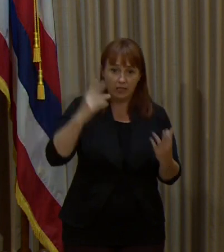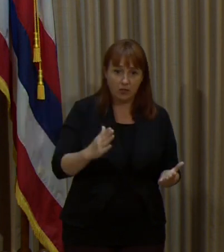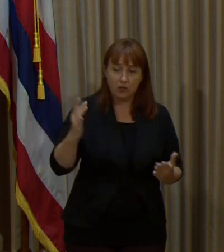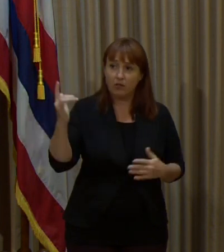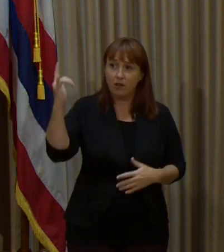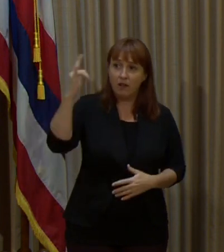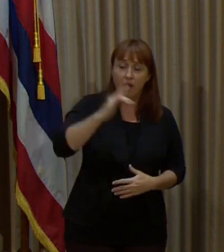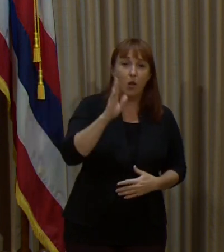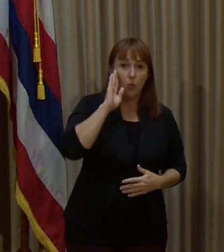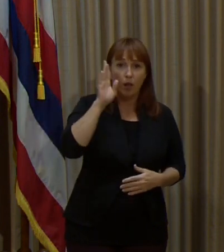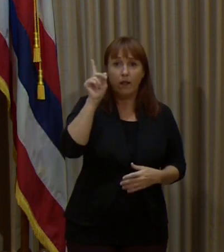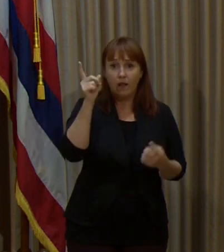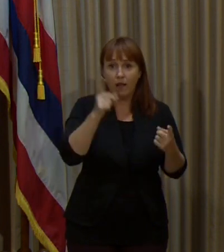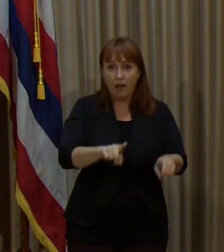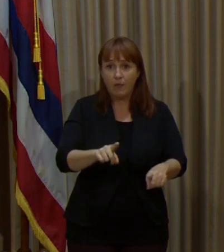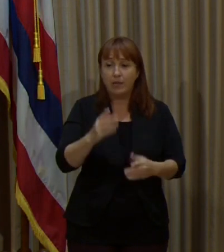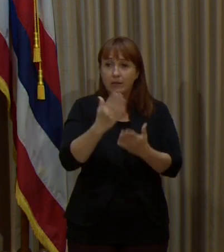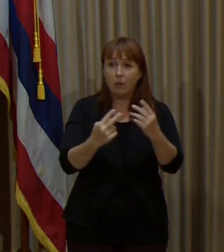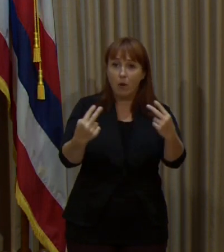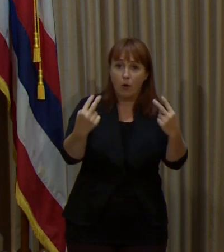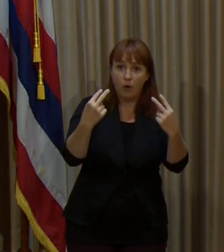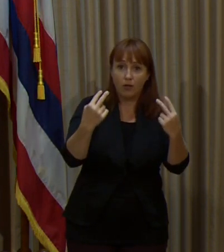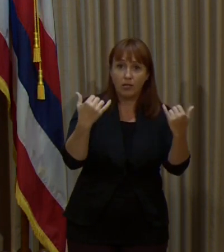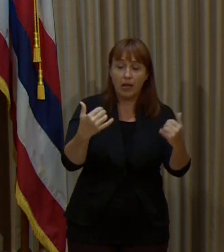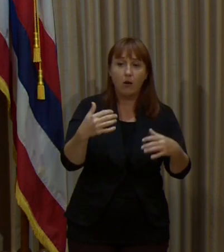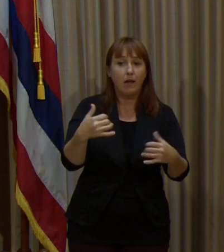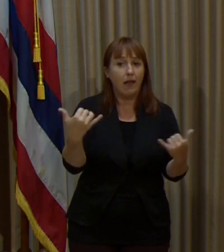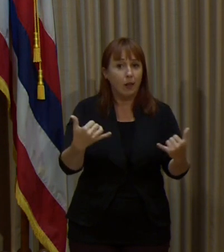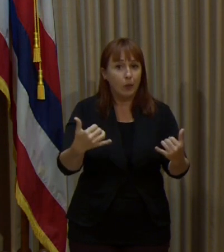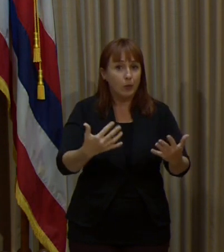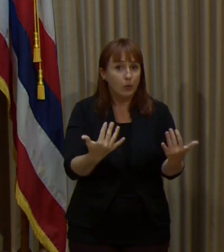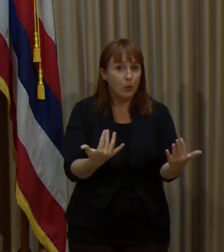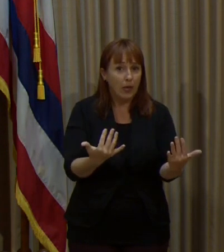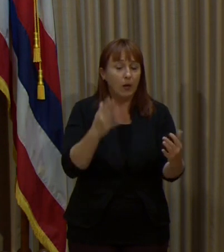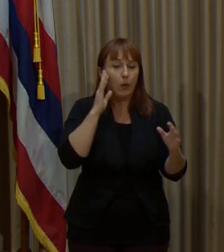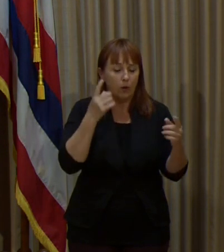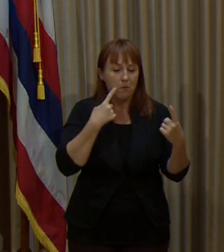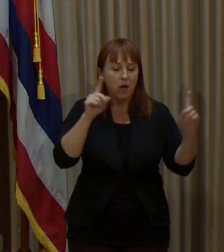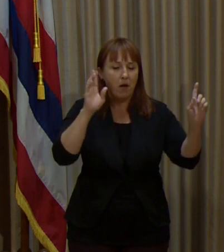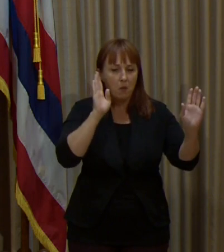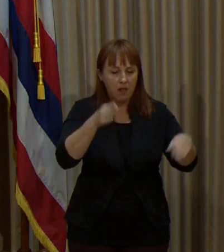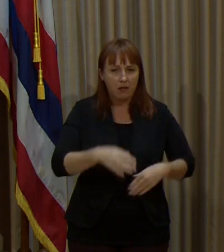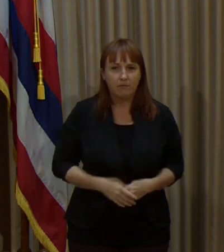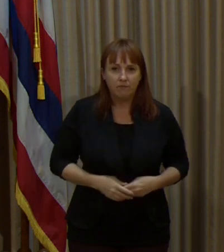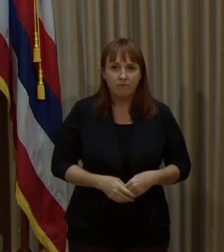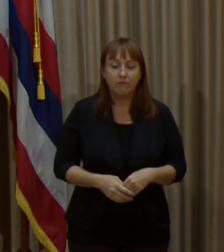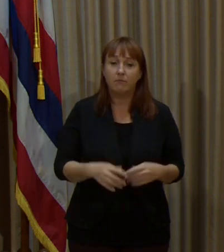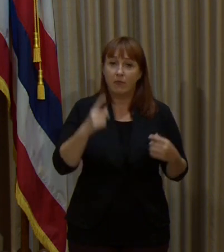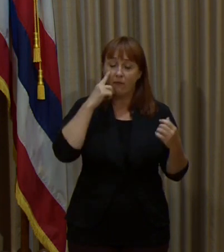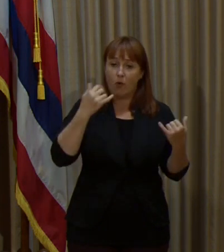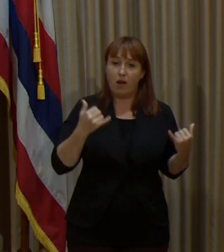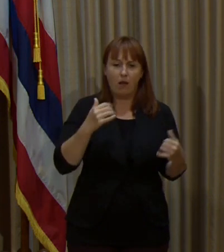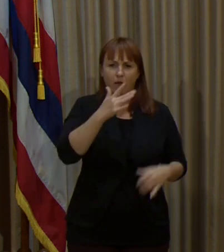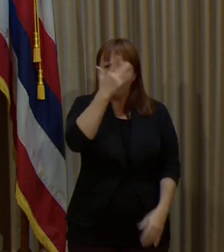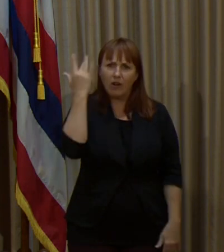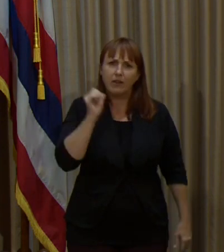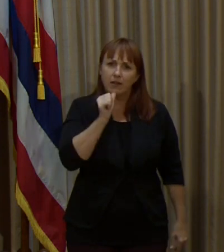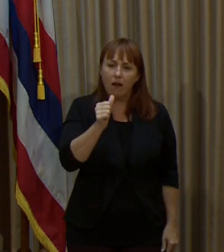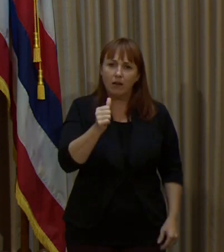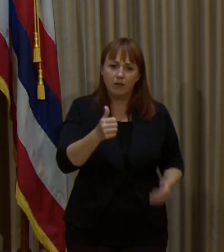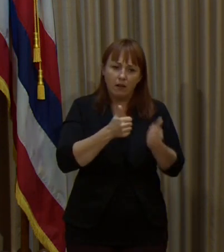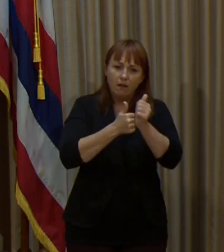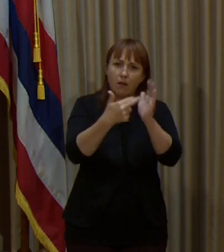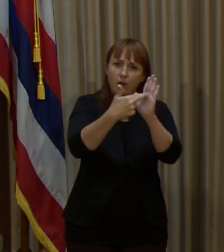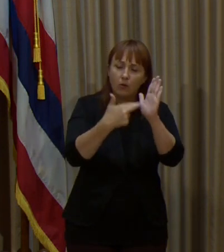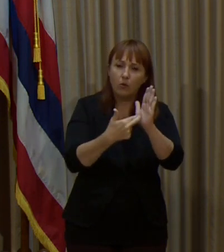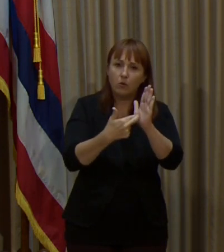that will happen. So I know some of them may be watching, but hang loose. We're going to get it, but in the meantime, don't forget, obey the rules,